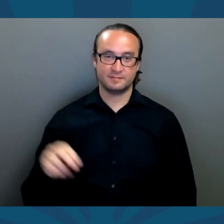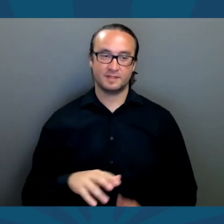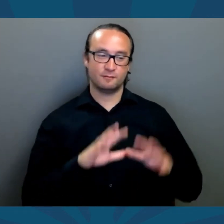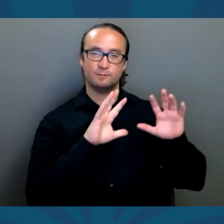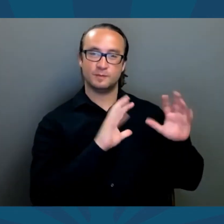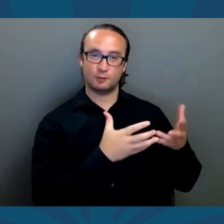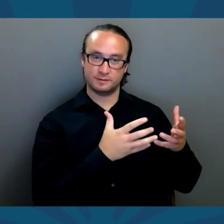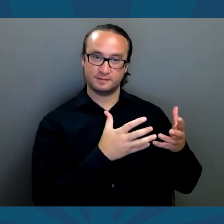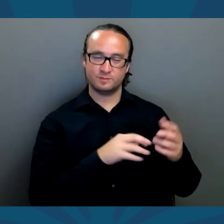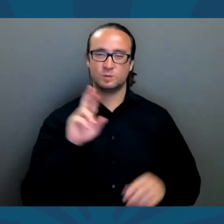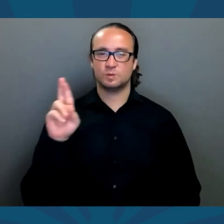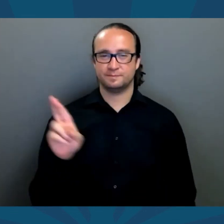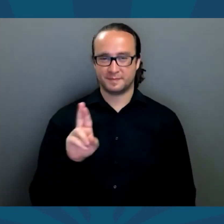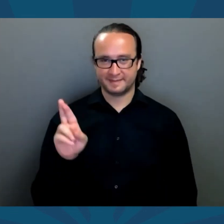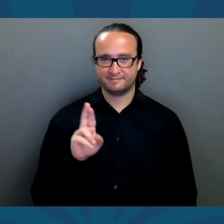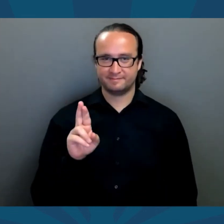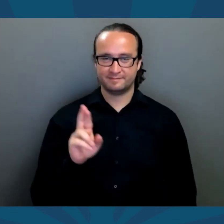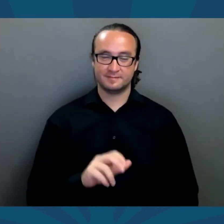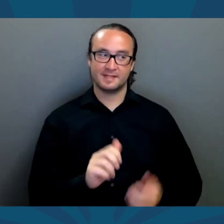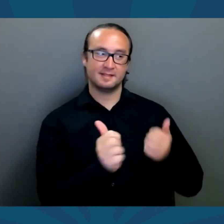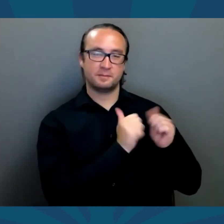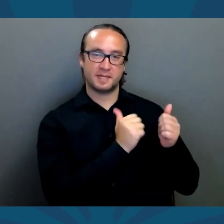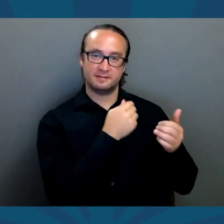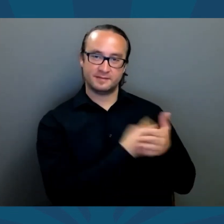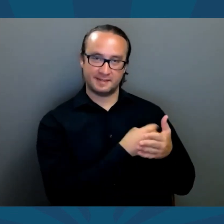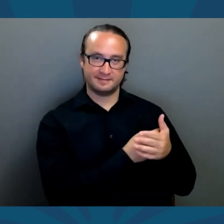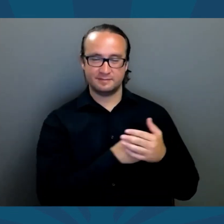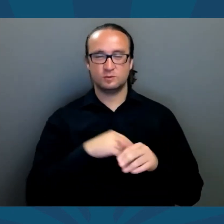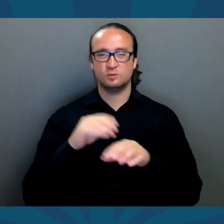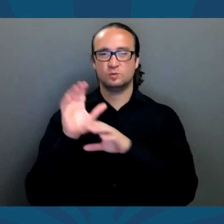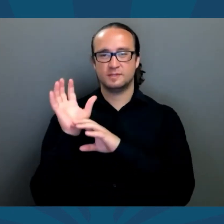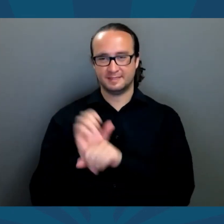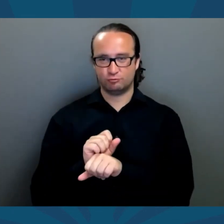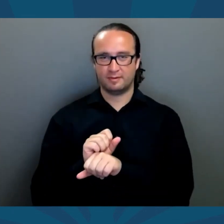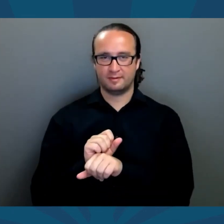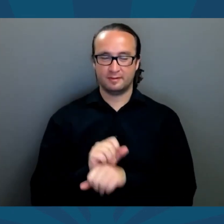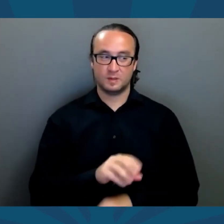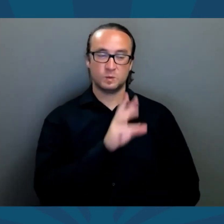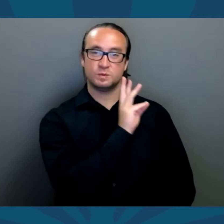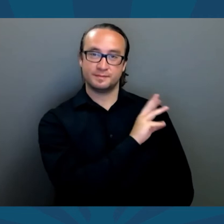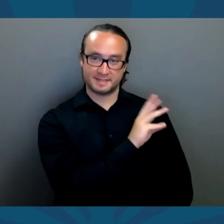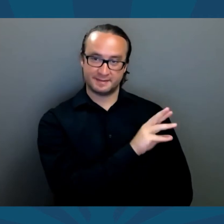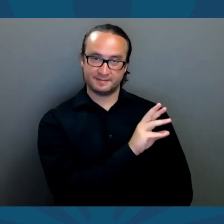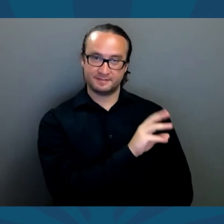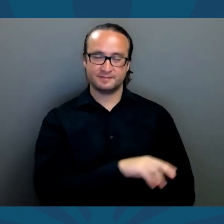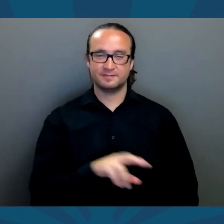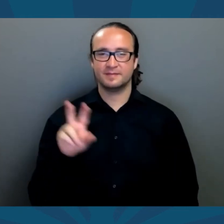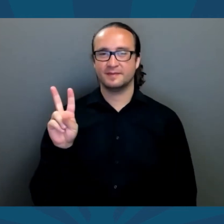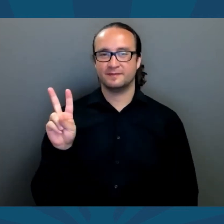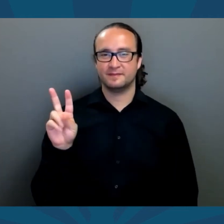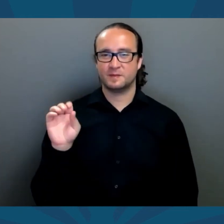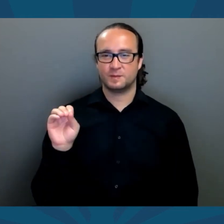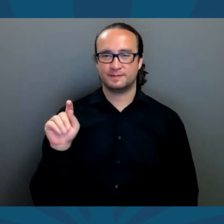Vera Gibran. Party, Republican. Campaign funding, traditional.